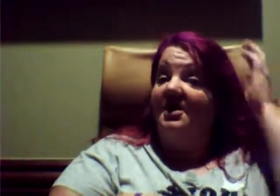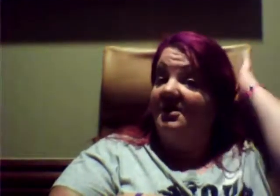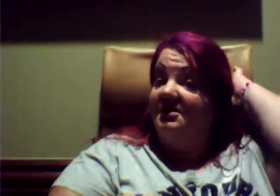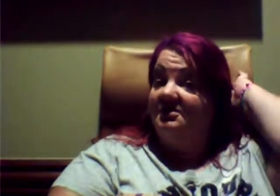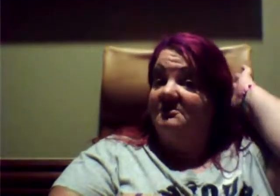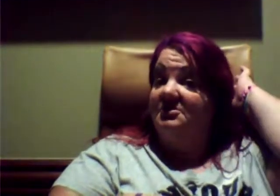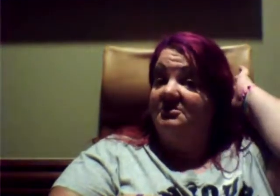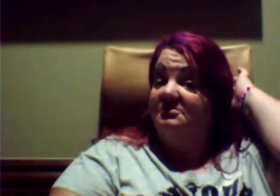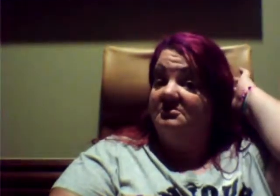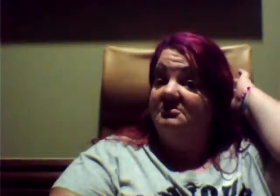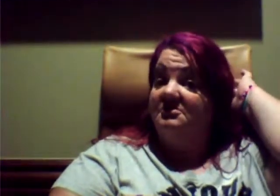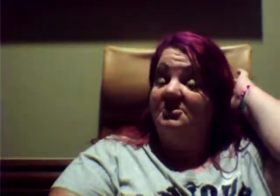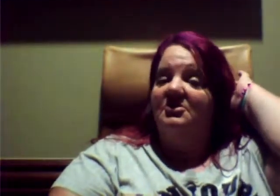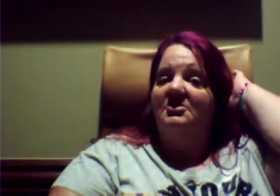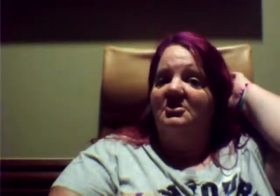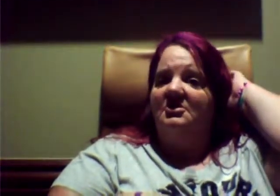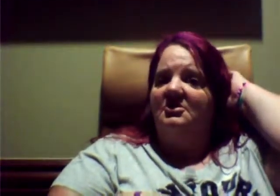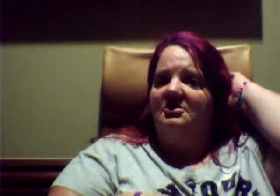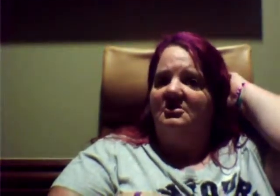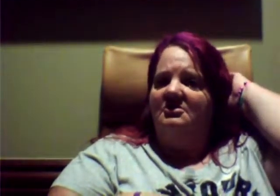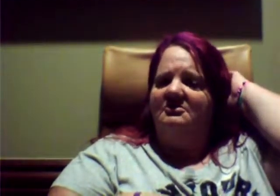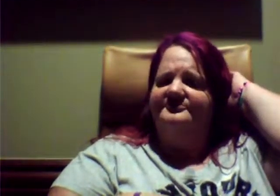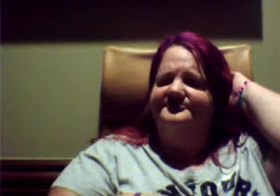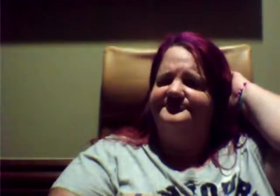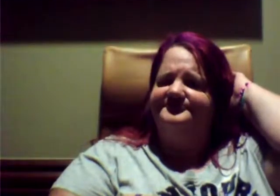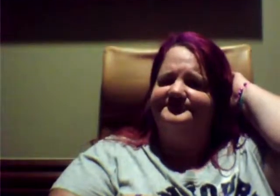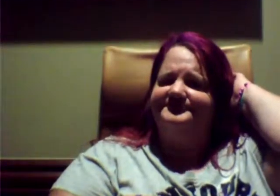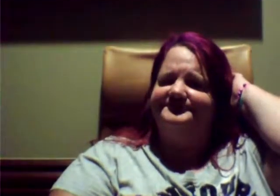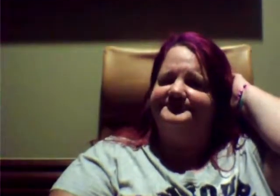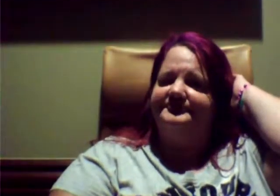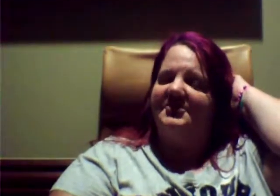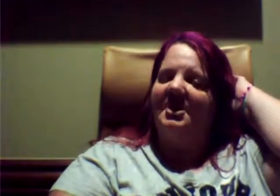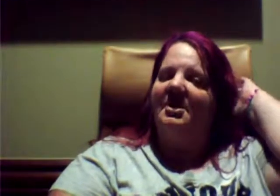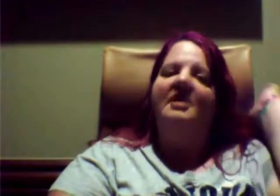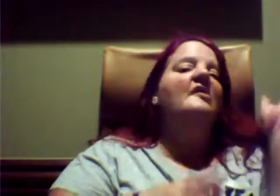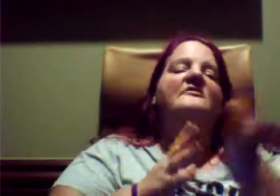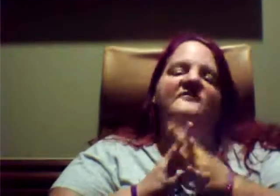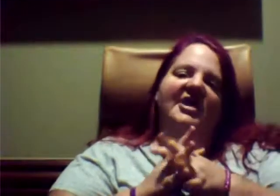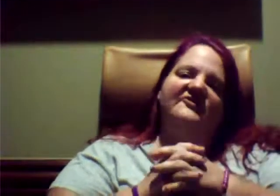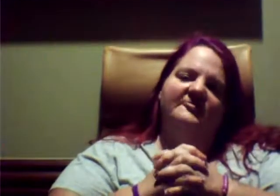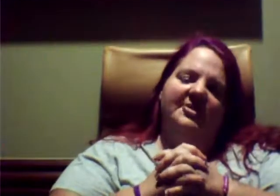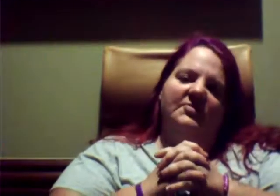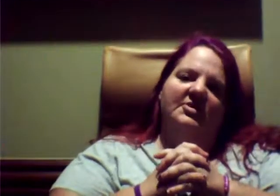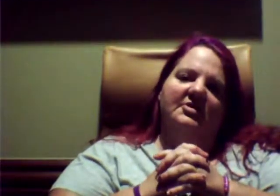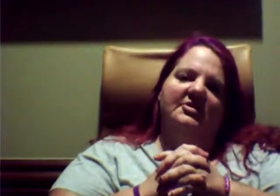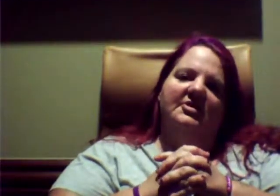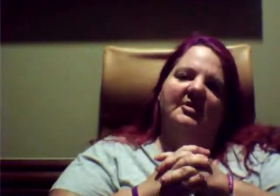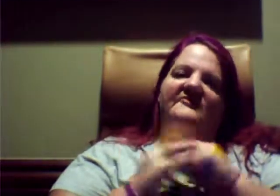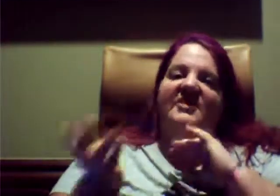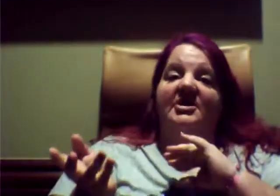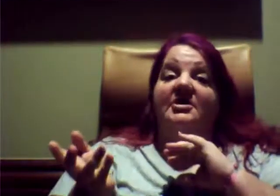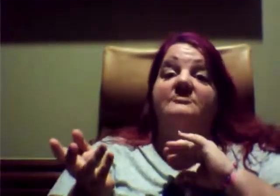I am, for lack of a better word, I'll say hate.